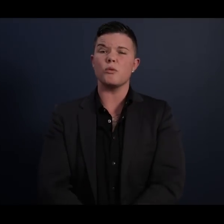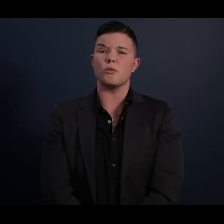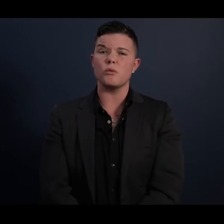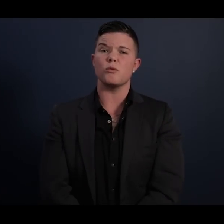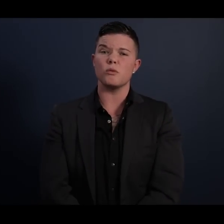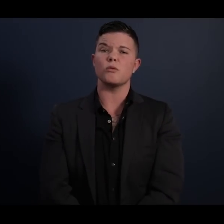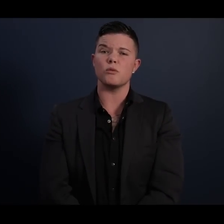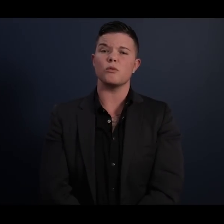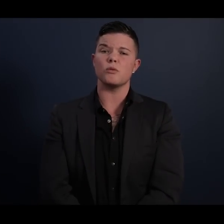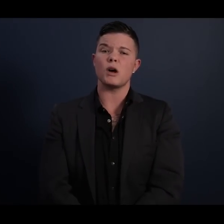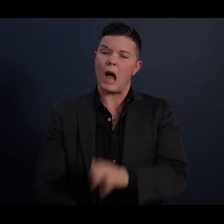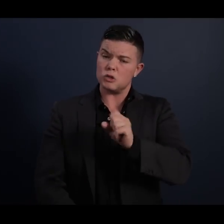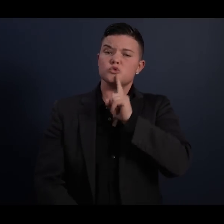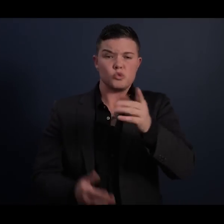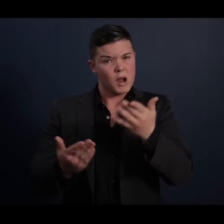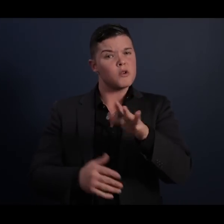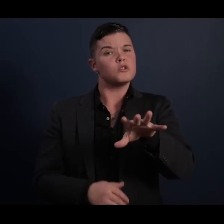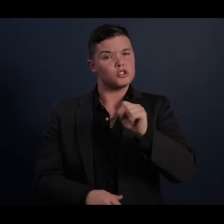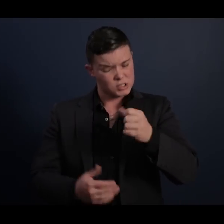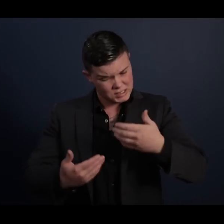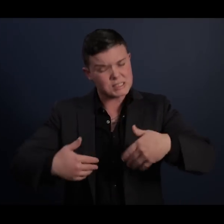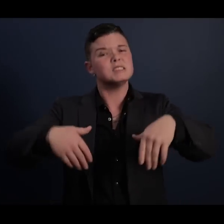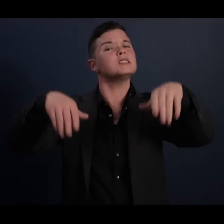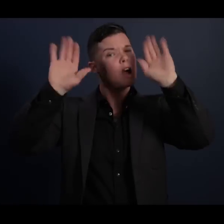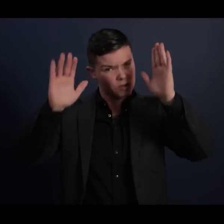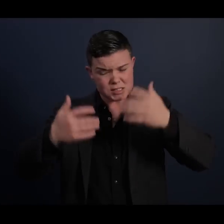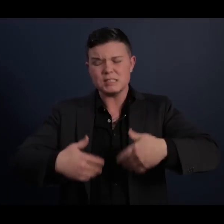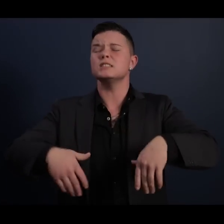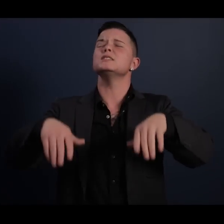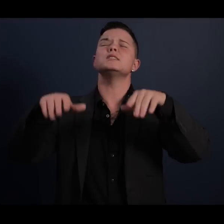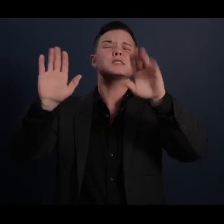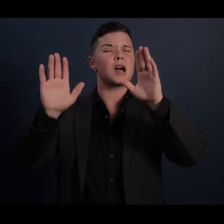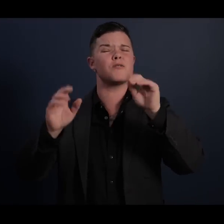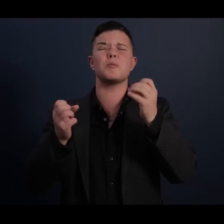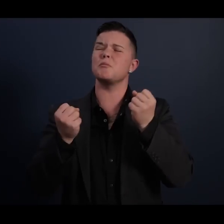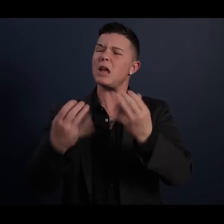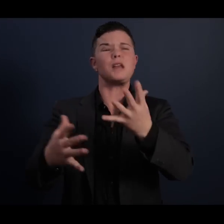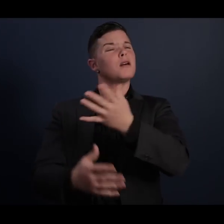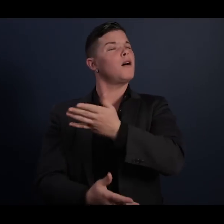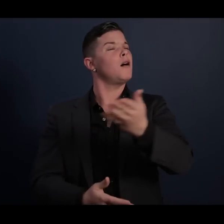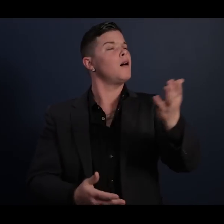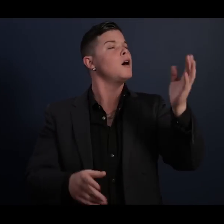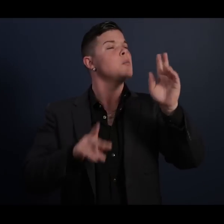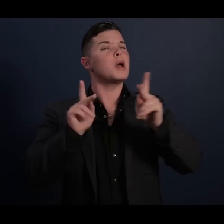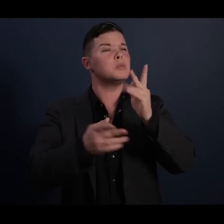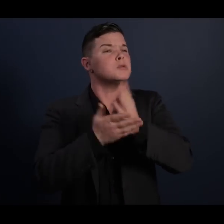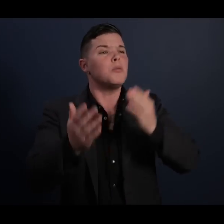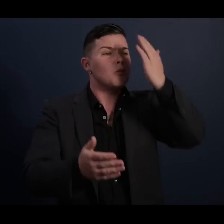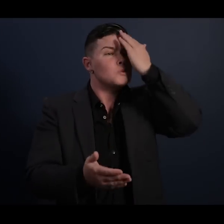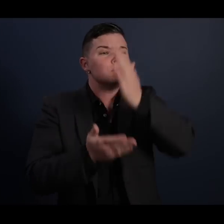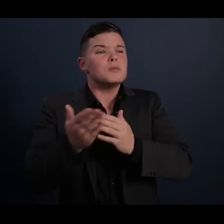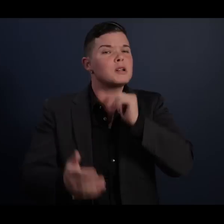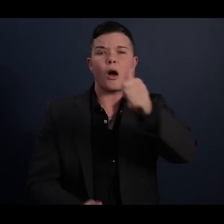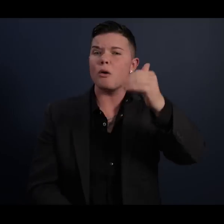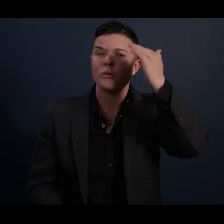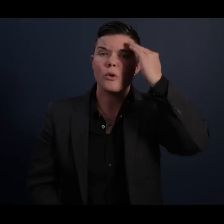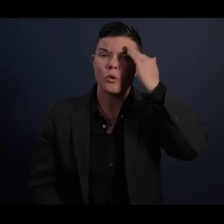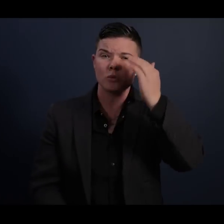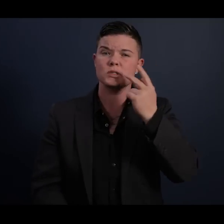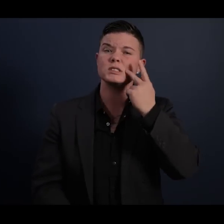As was true here, it took sacrifice, the sacrifices of countless people, known and unknown, to see the dawn of a